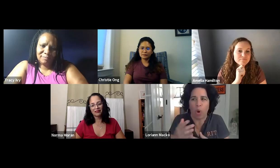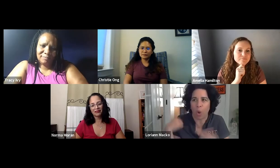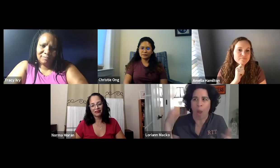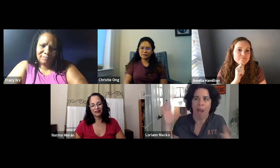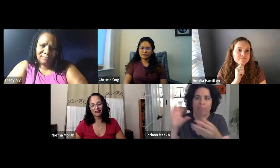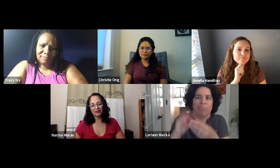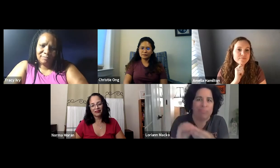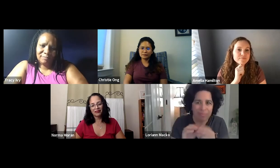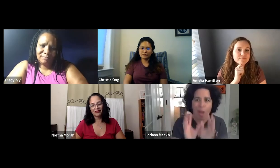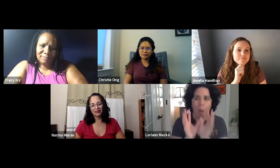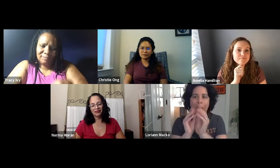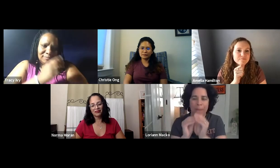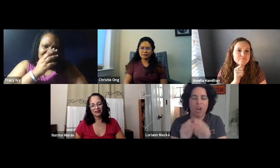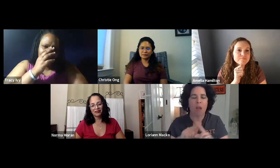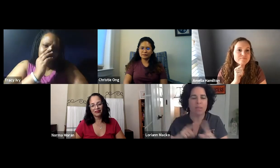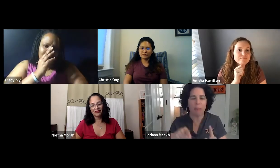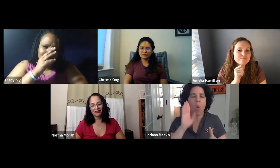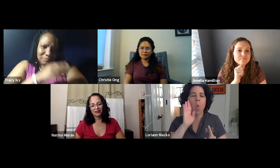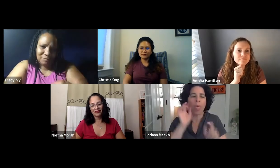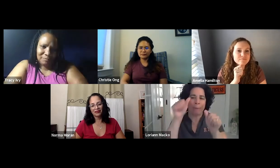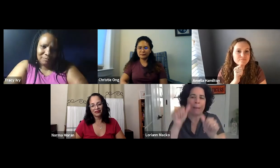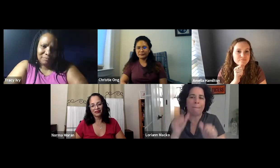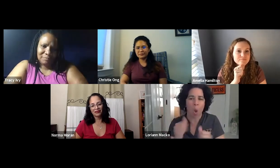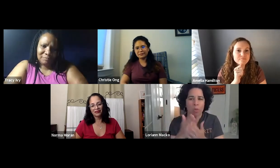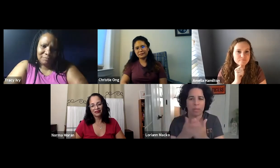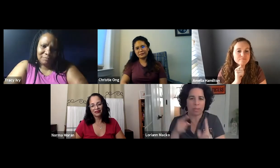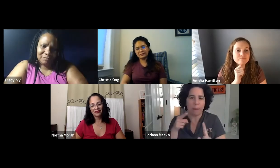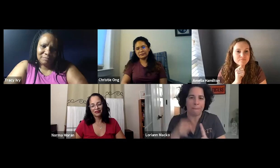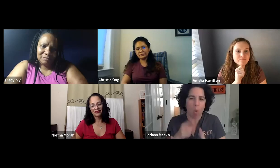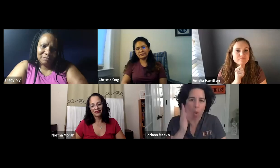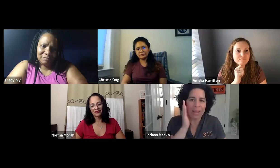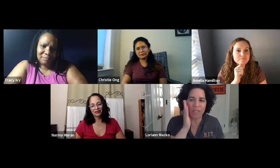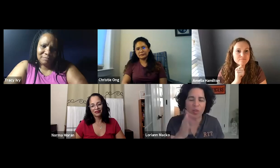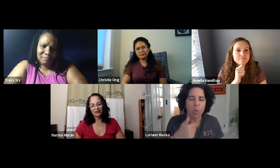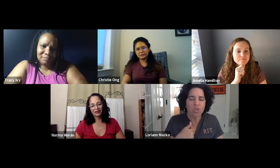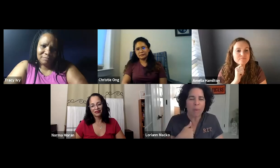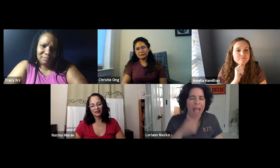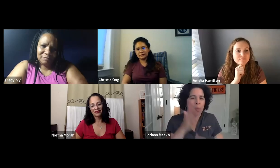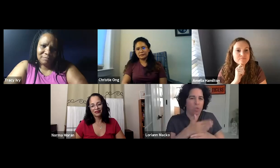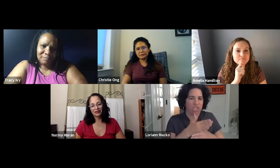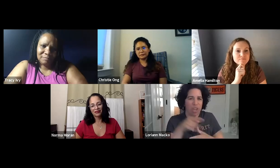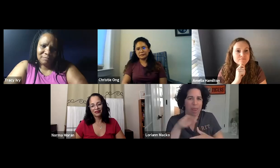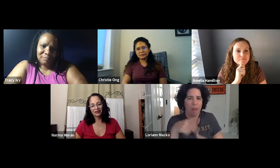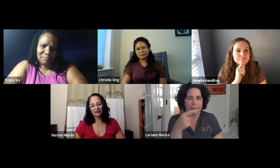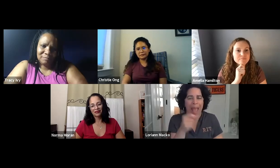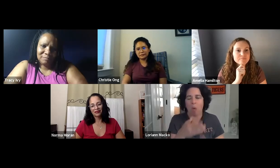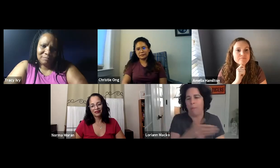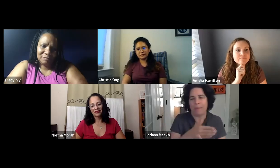We are obviously working through a whole series, but this will be posted at some point with captioning and the